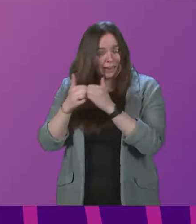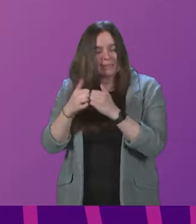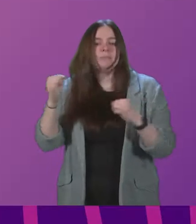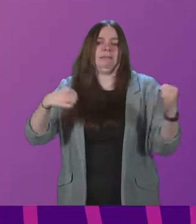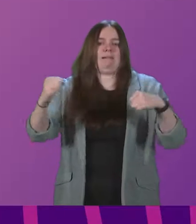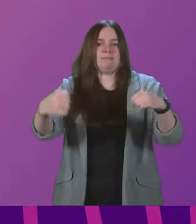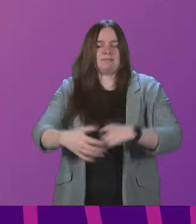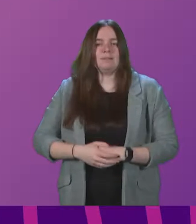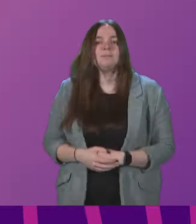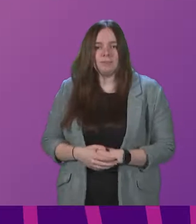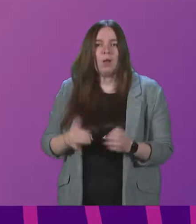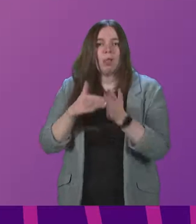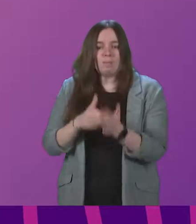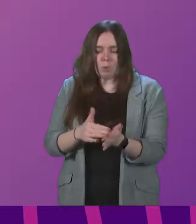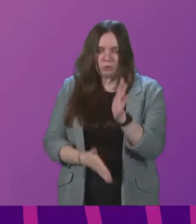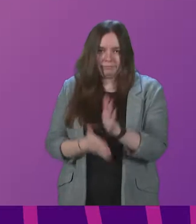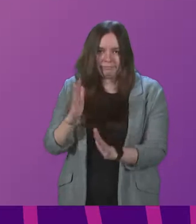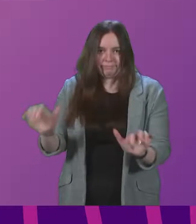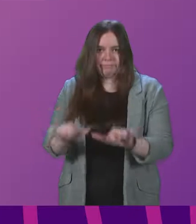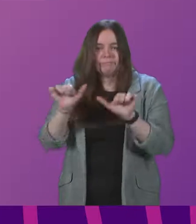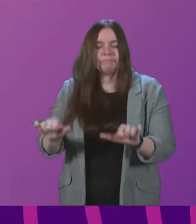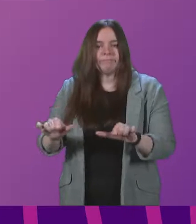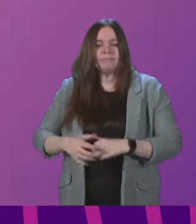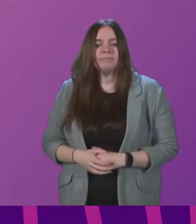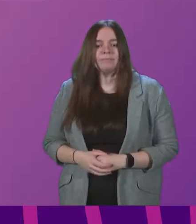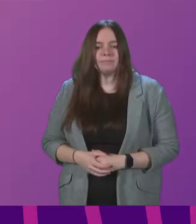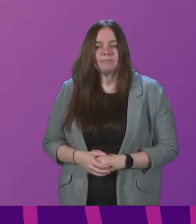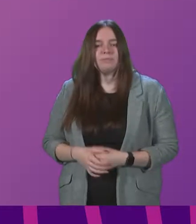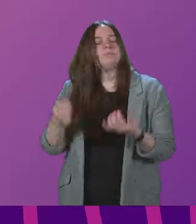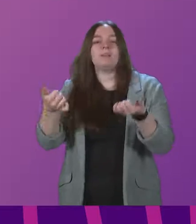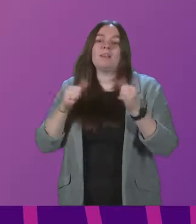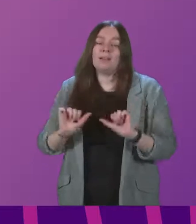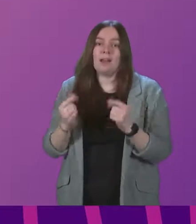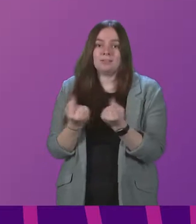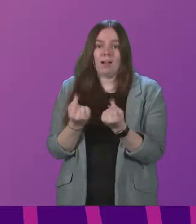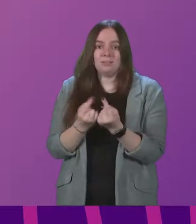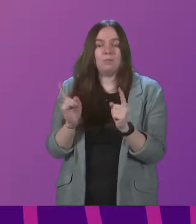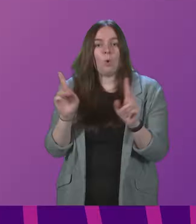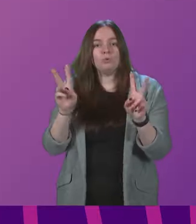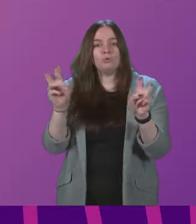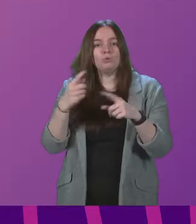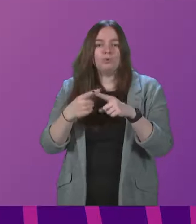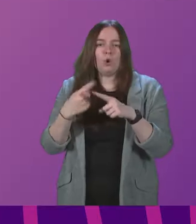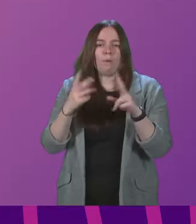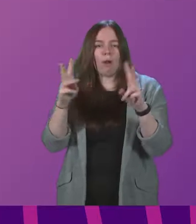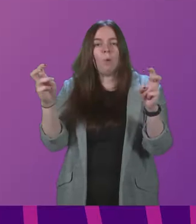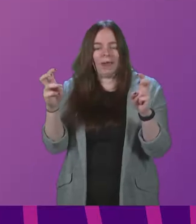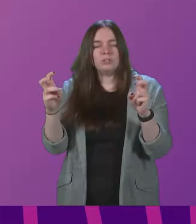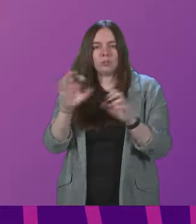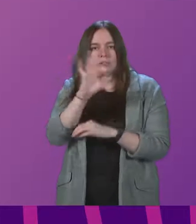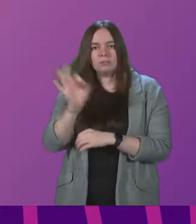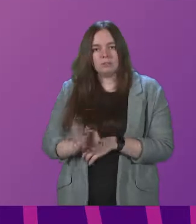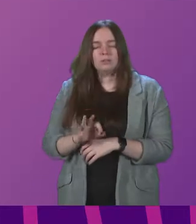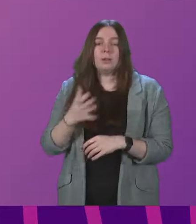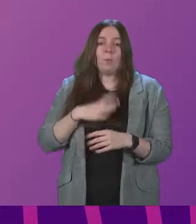Yes. The motion is therefore agreed. The next item of business is topical questions. In order to get in as many